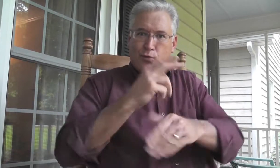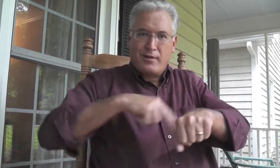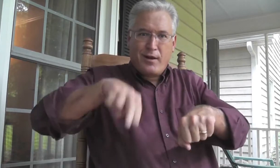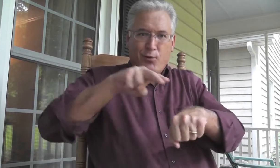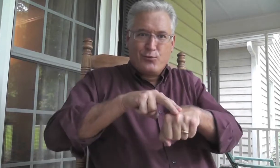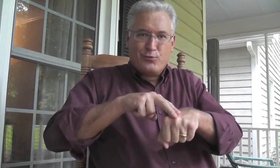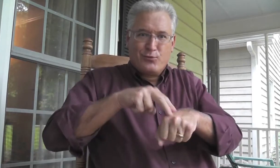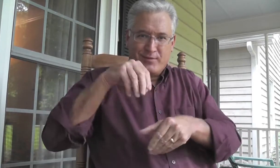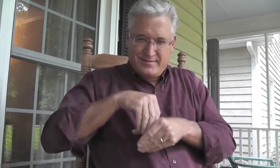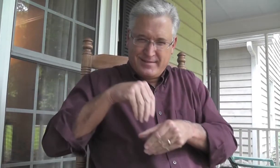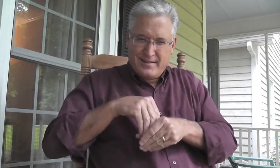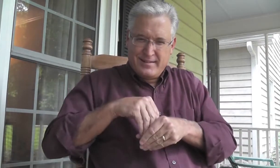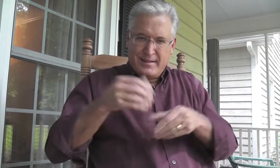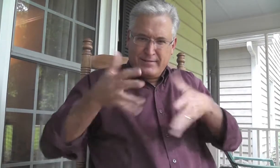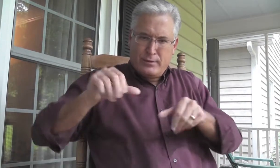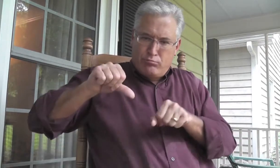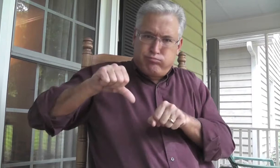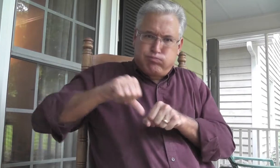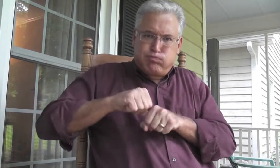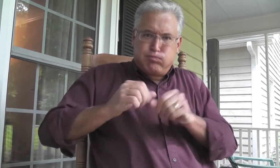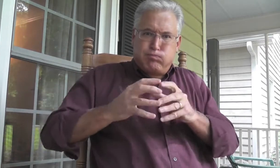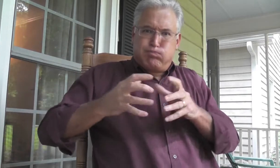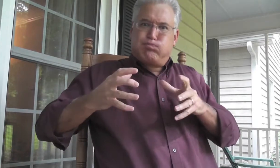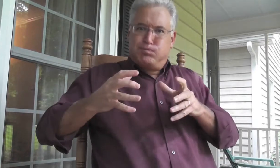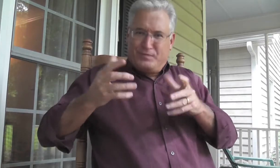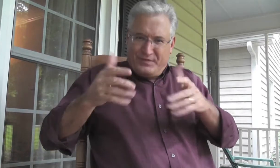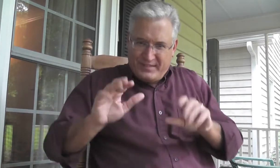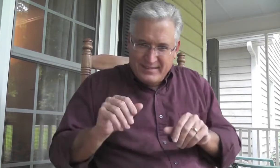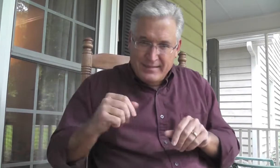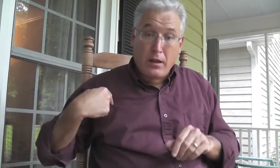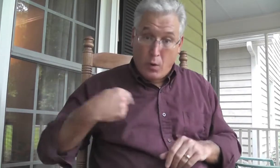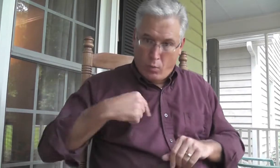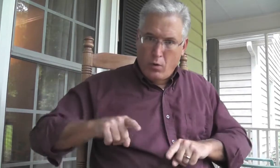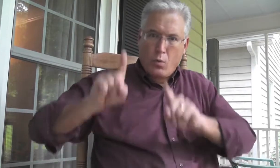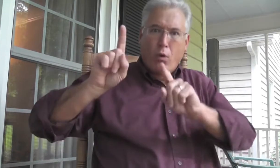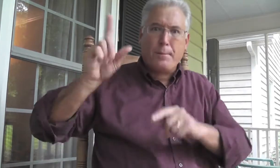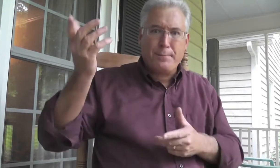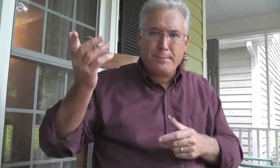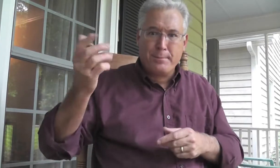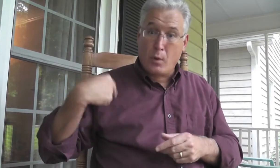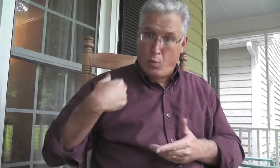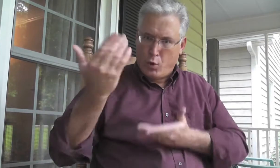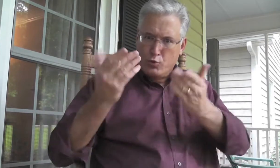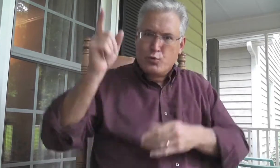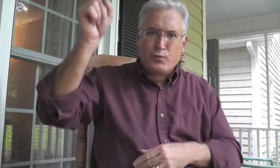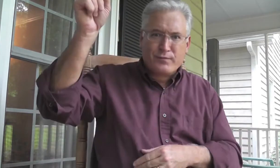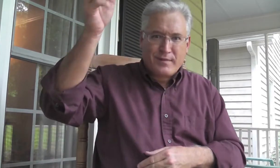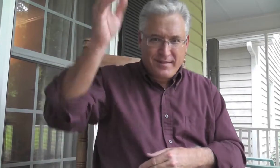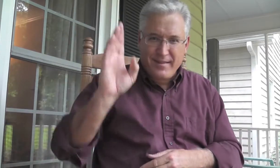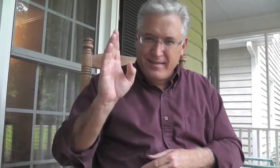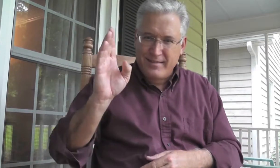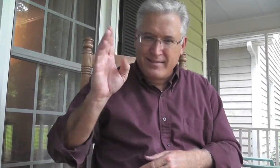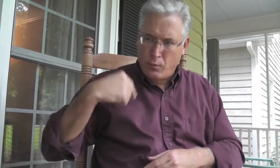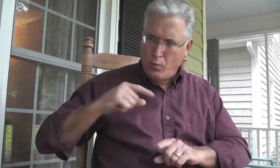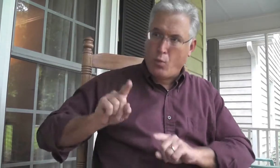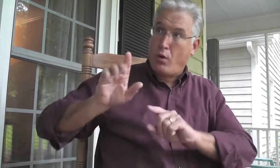Christians. We have this new nature, this new man in us. This new nature is inside of us and we are all filled up with it and we are